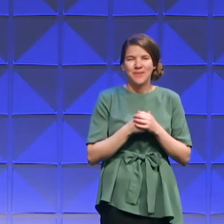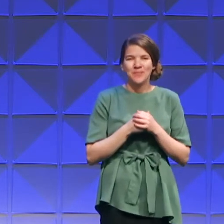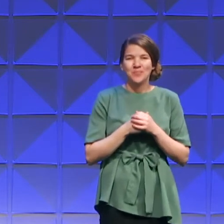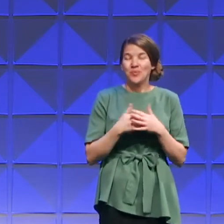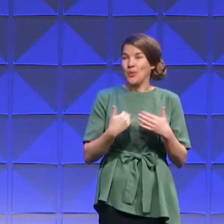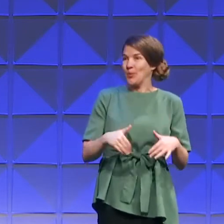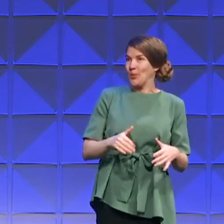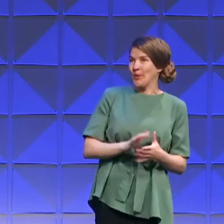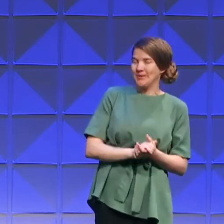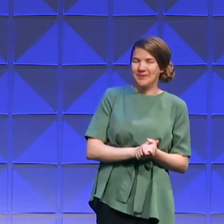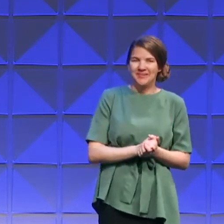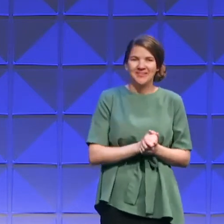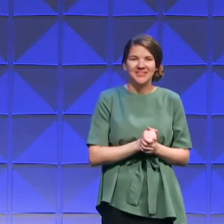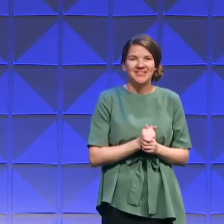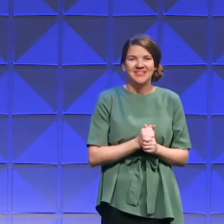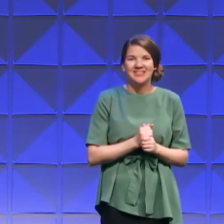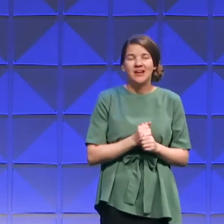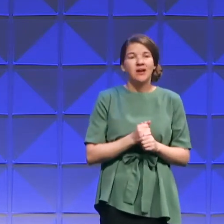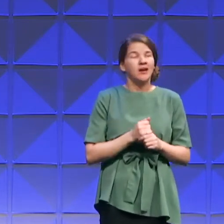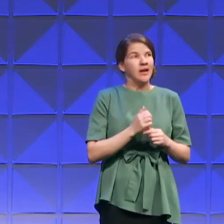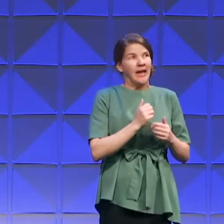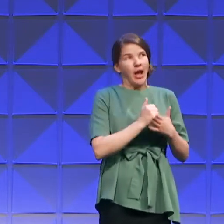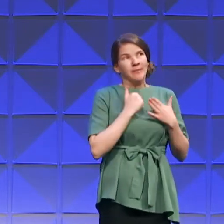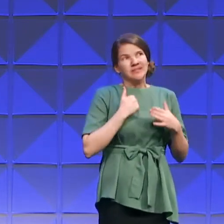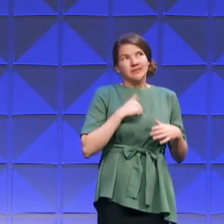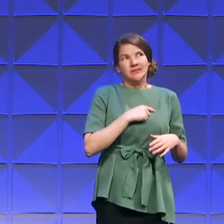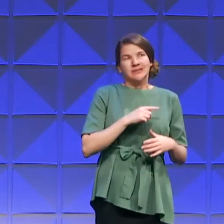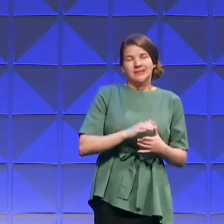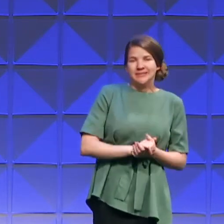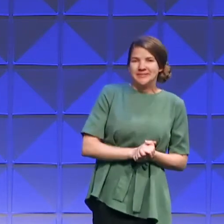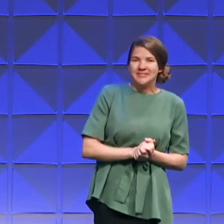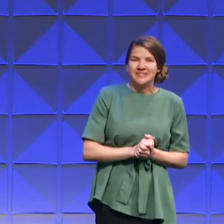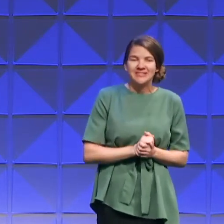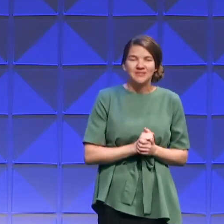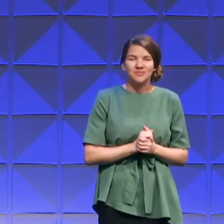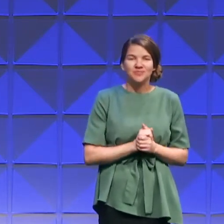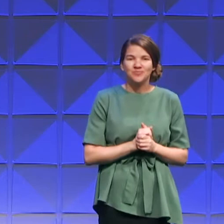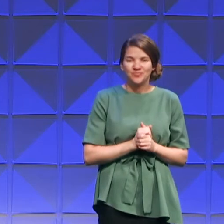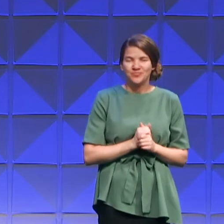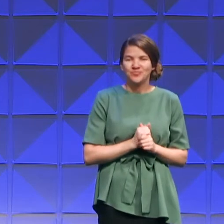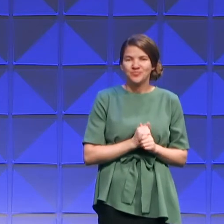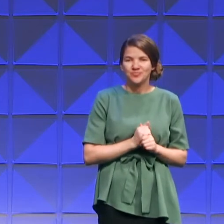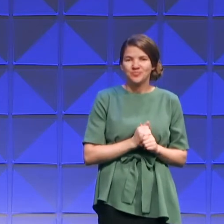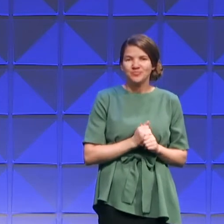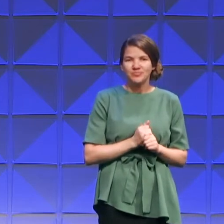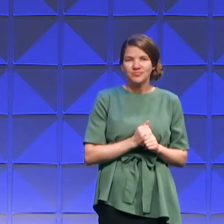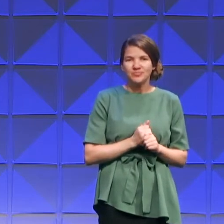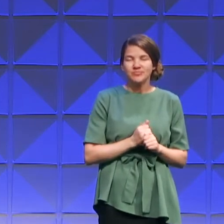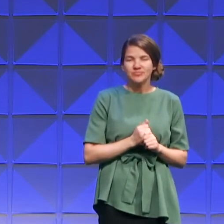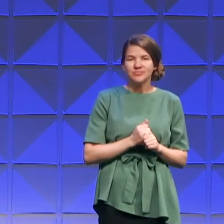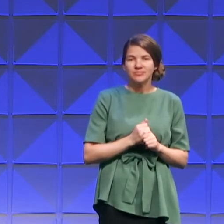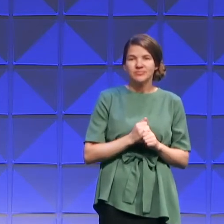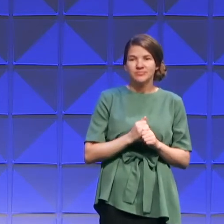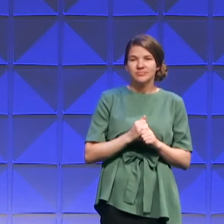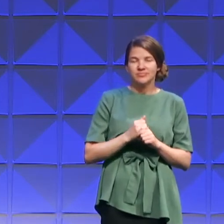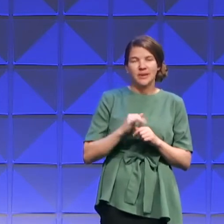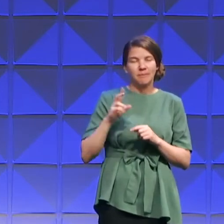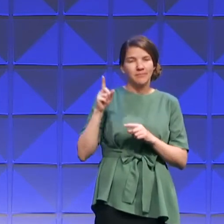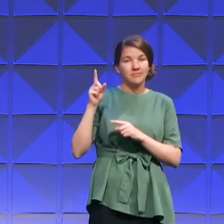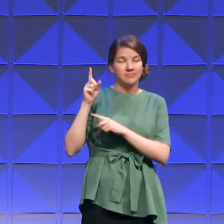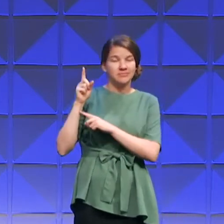Oh, Lordy. Help us, help us, help us. Put a governor on that thing. Put a governor on that social media.